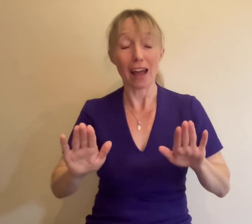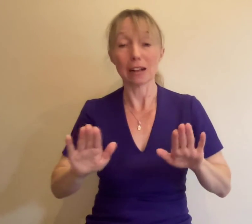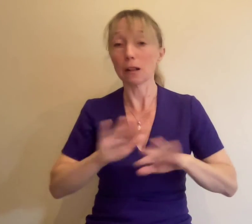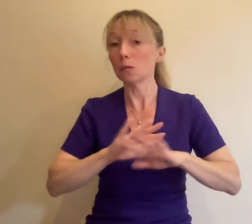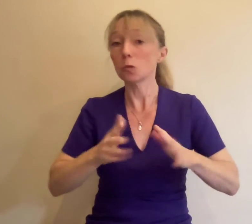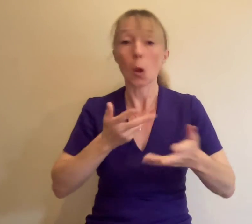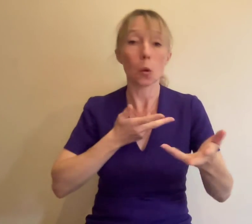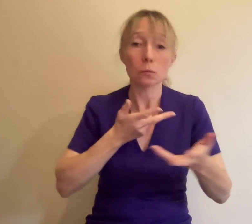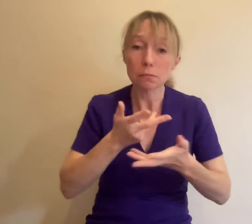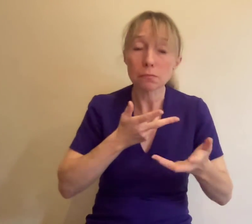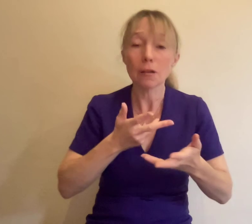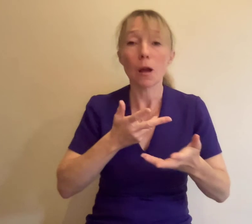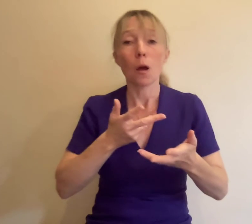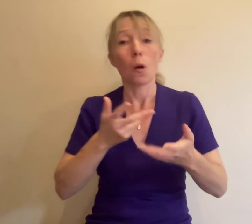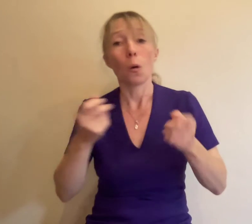judging process will be entered into